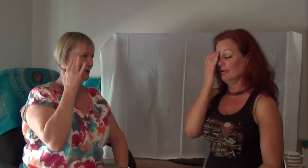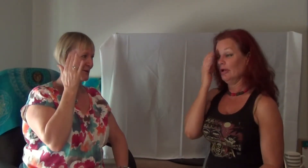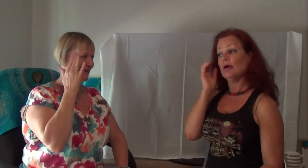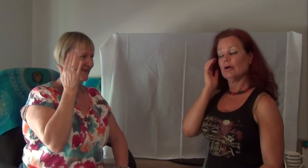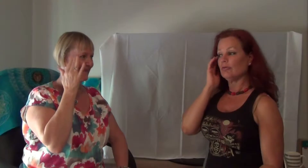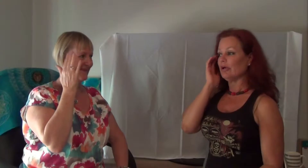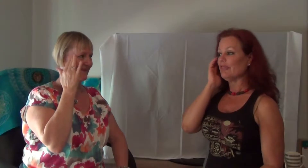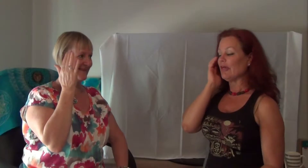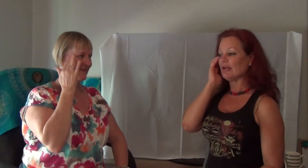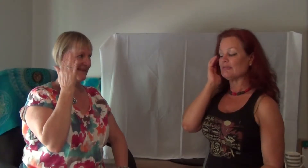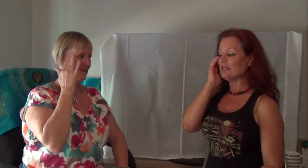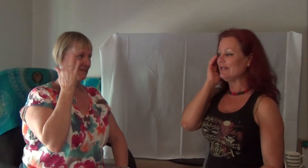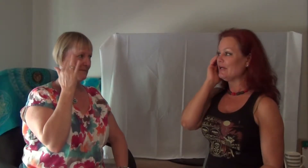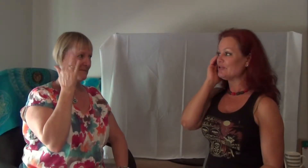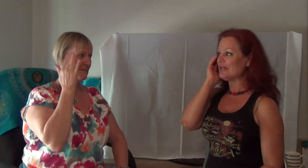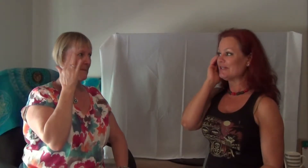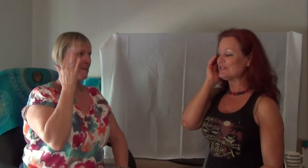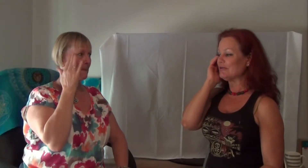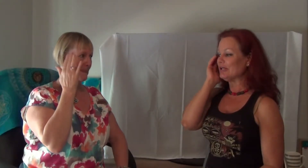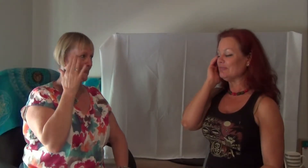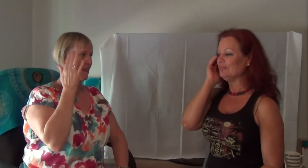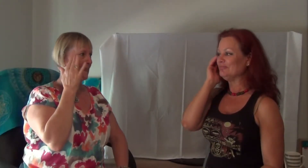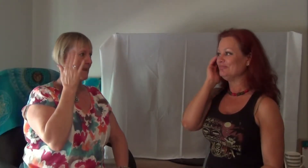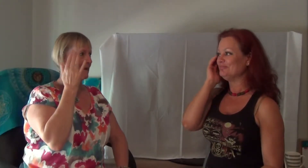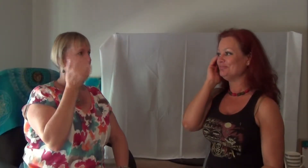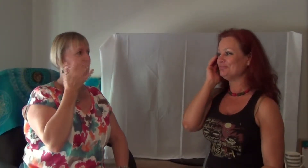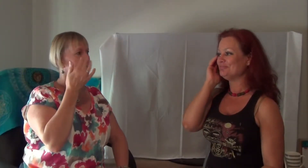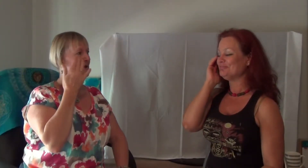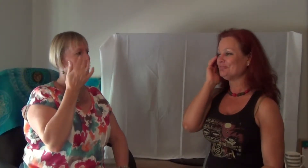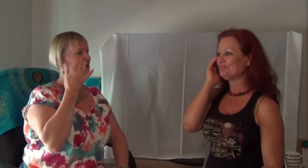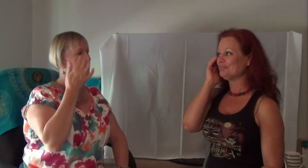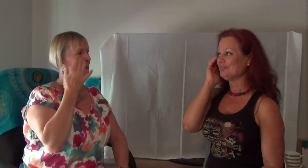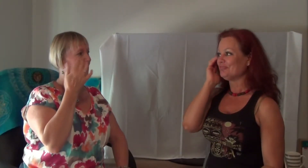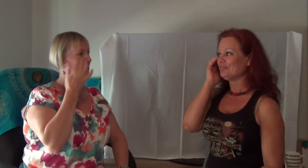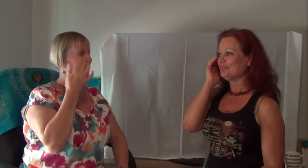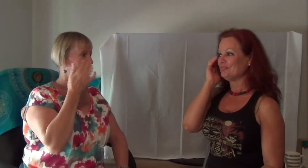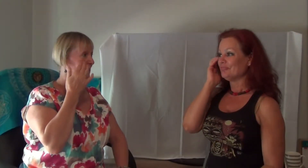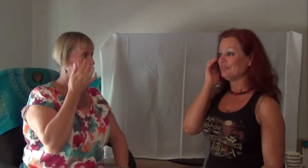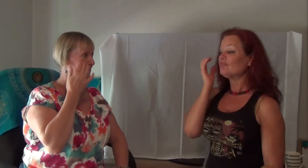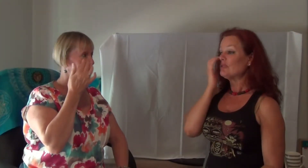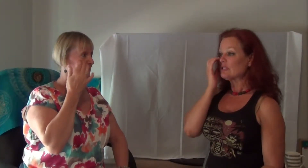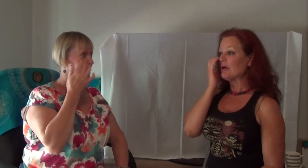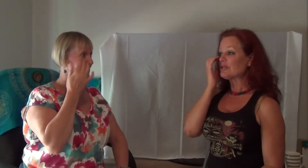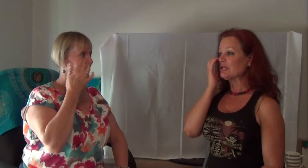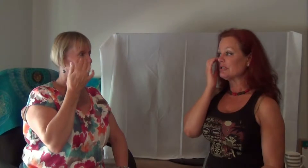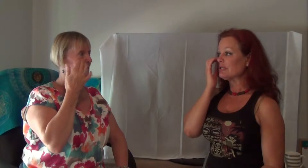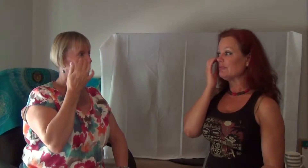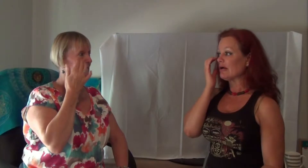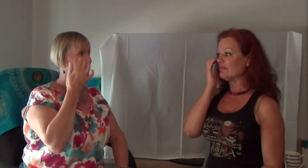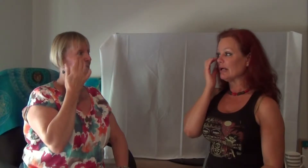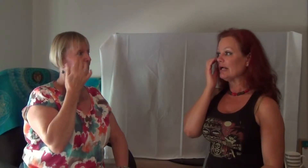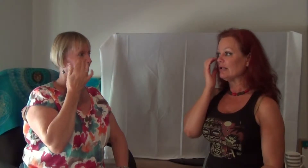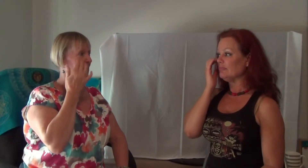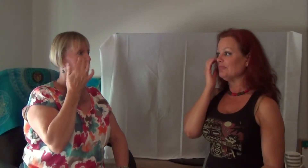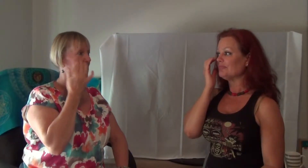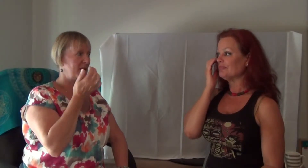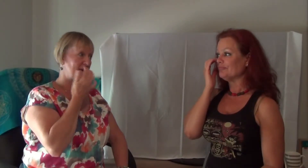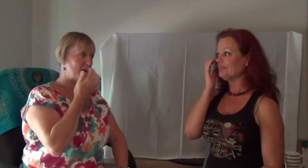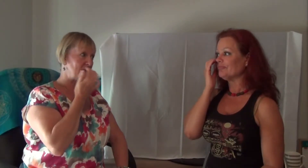to it. With that teenager attached to it. Smashing into the back of my head. Smashing into the back of my head. When I stopped